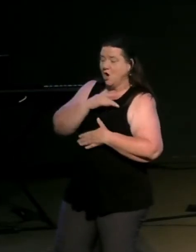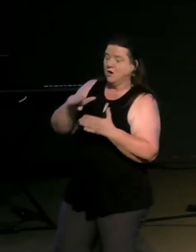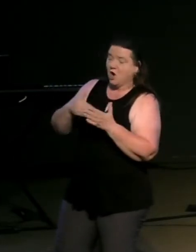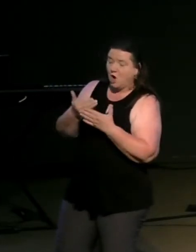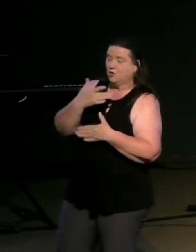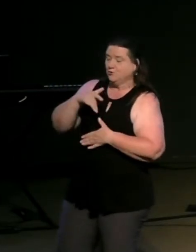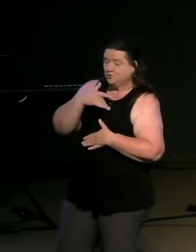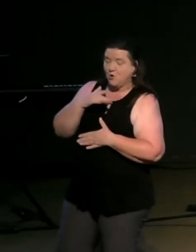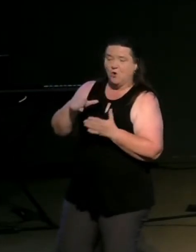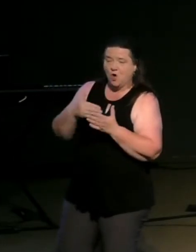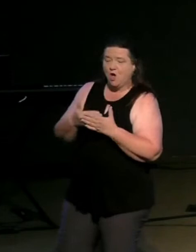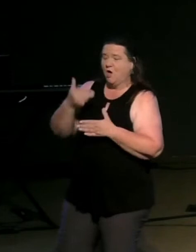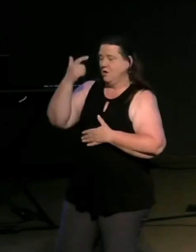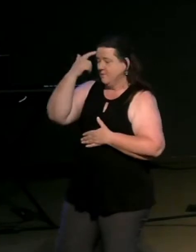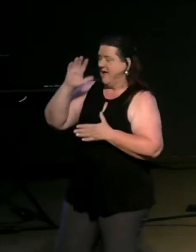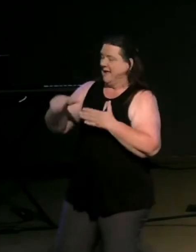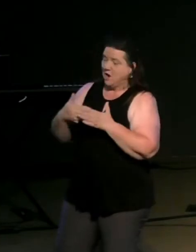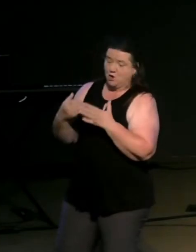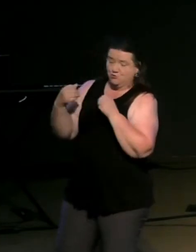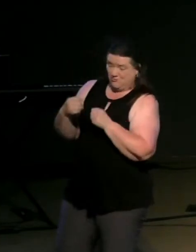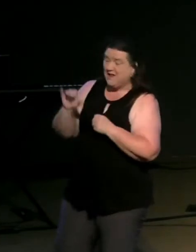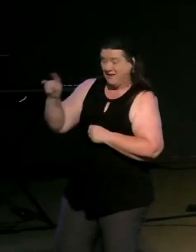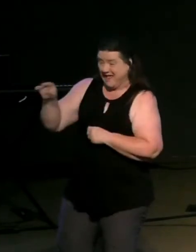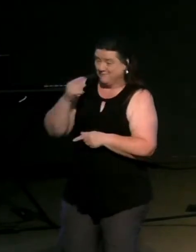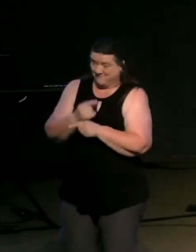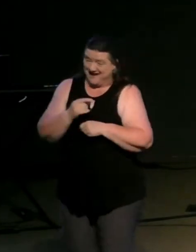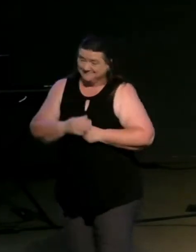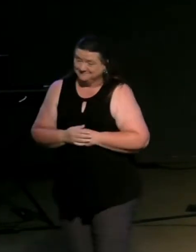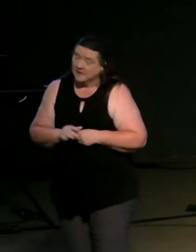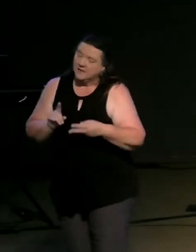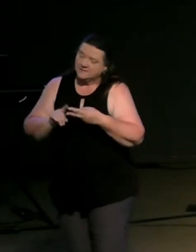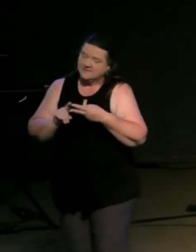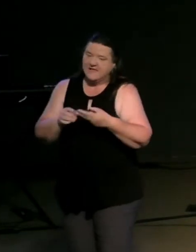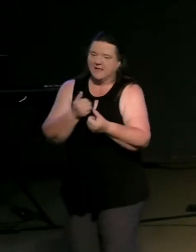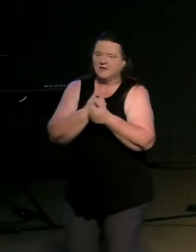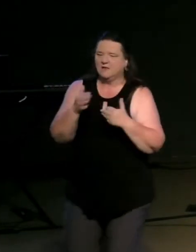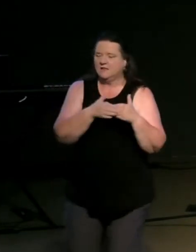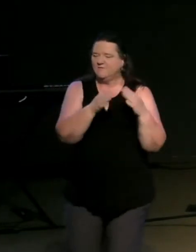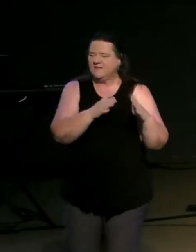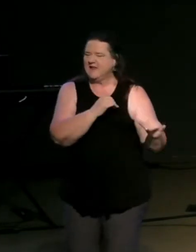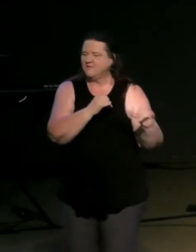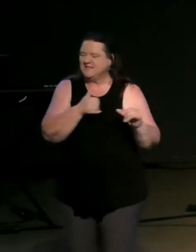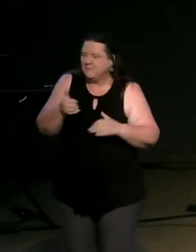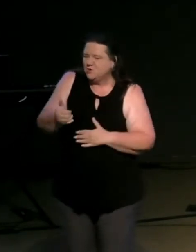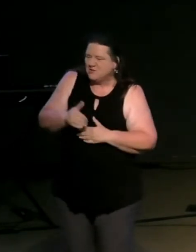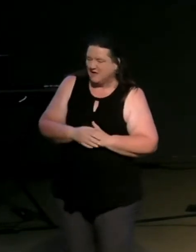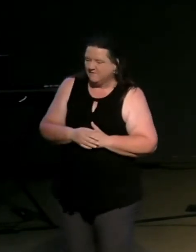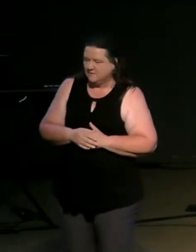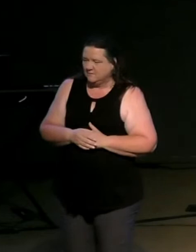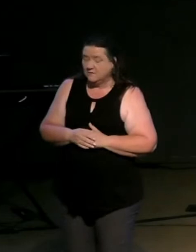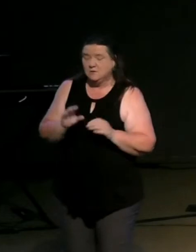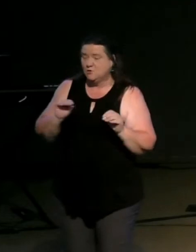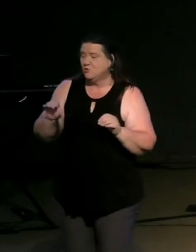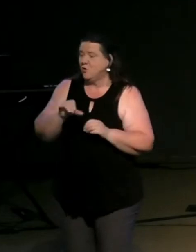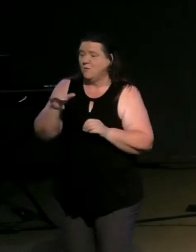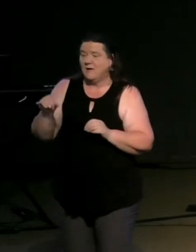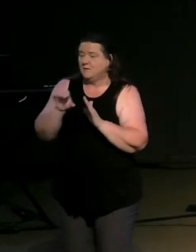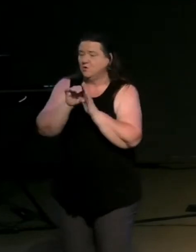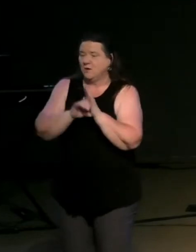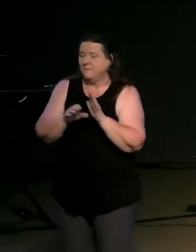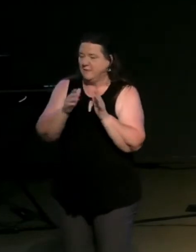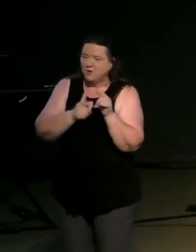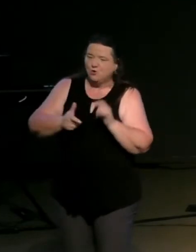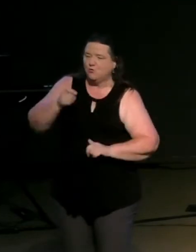mind and with all your strength the second is this love your neighbor as yourself there is no commandment